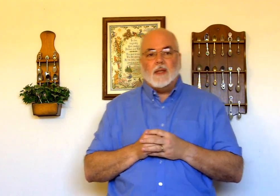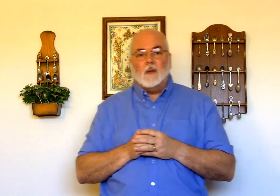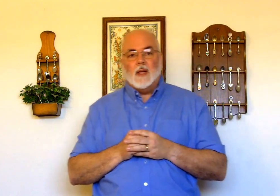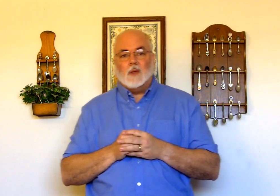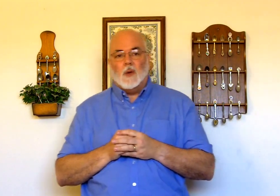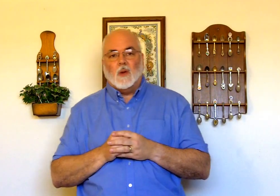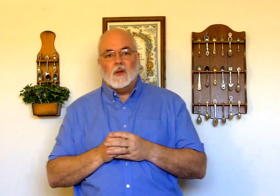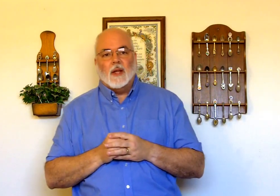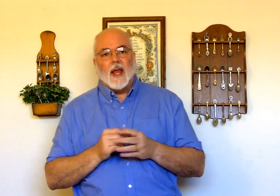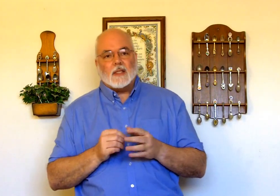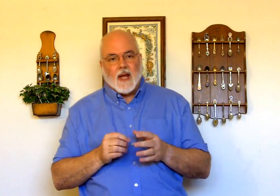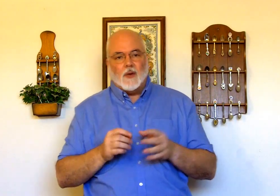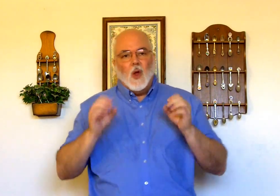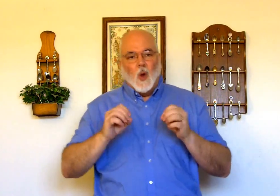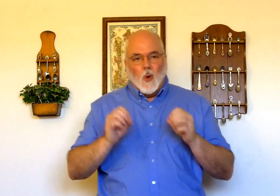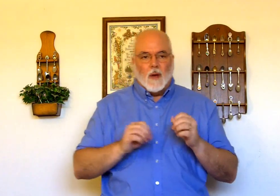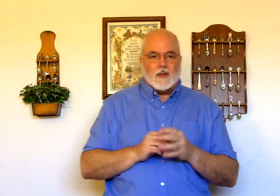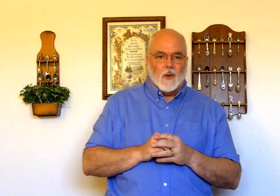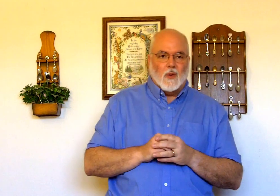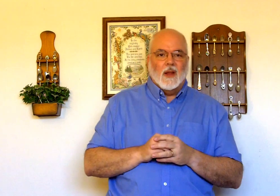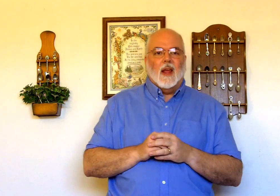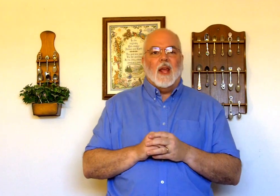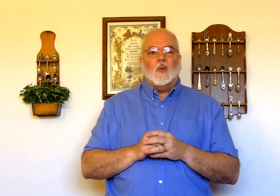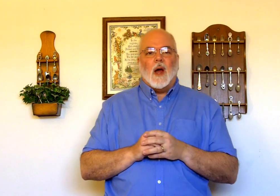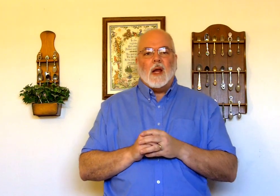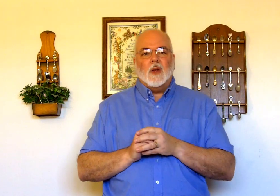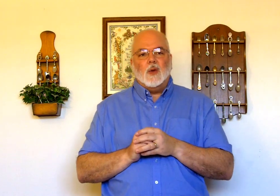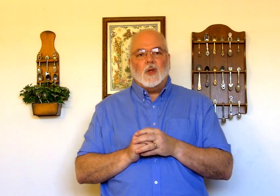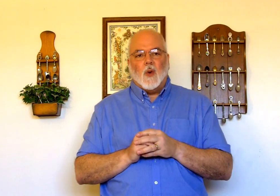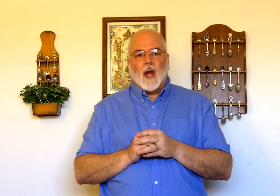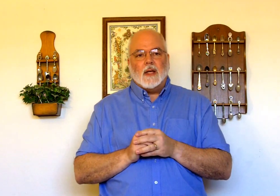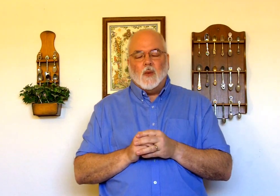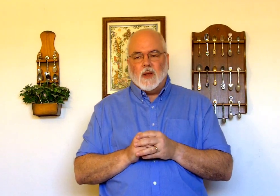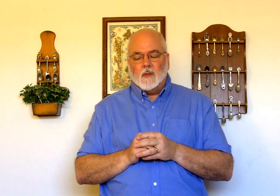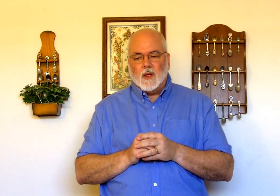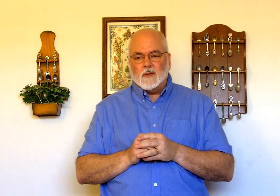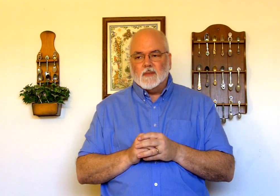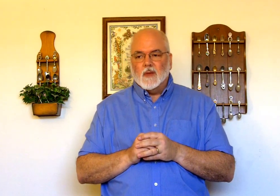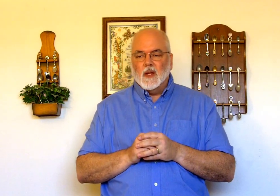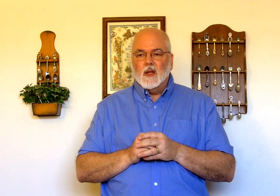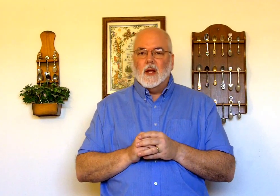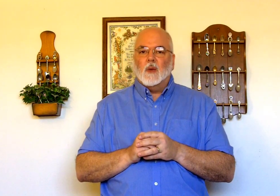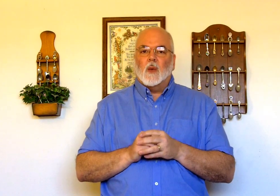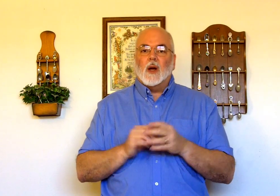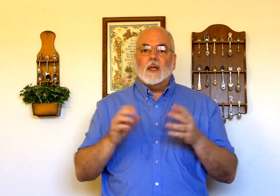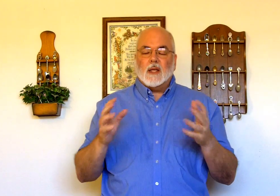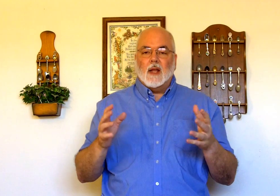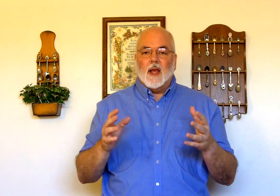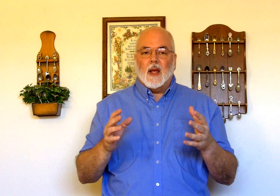down my soul cast down oh my soul and why are you disquieted within me? And we're going to sign that